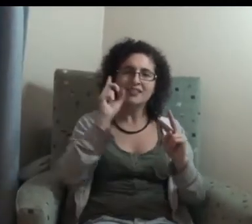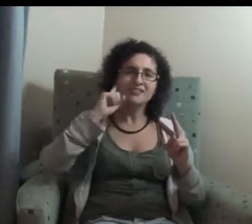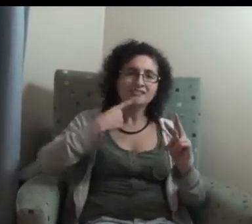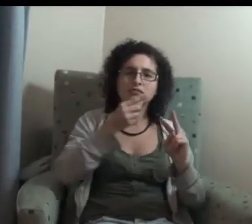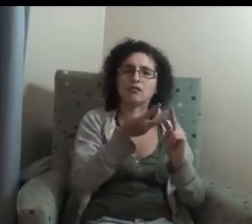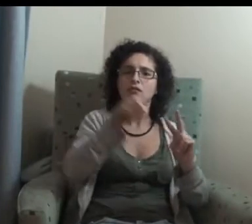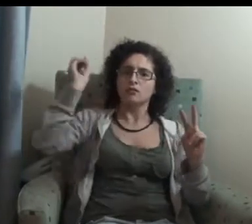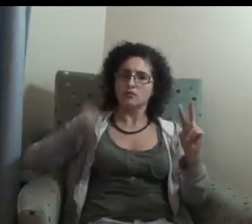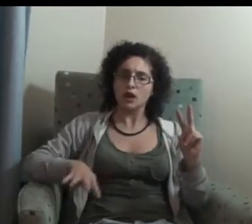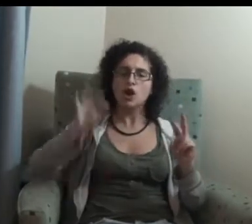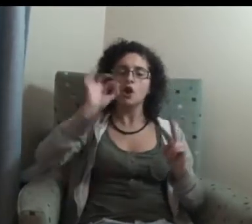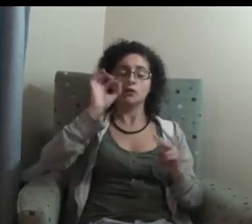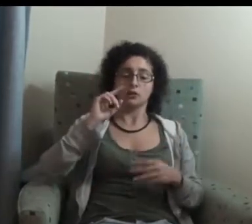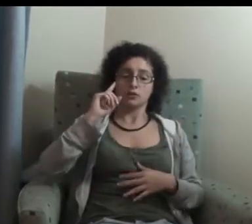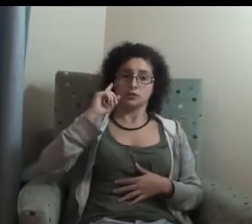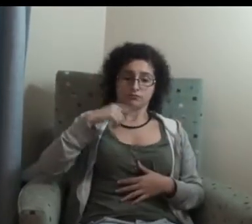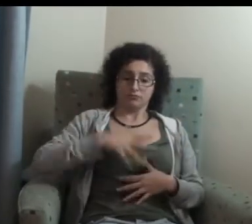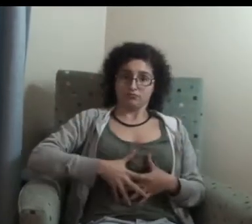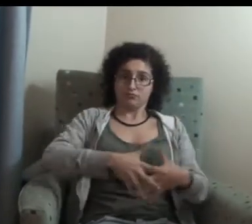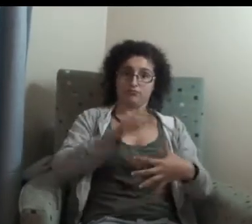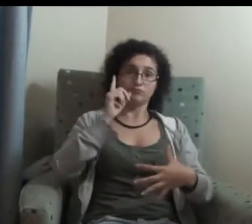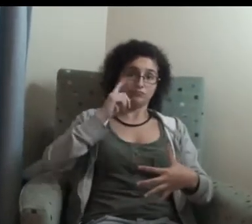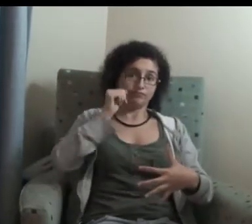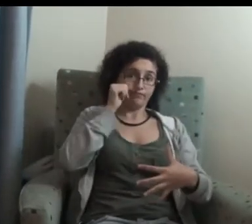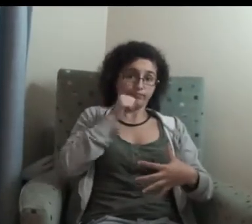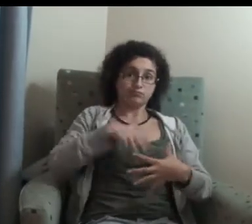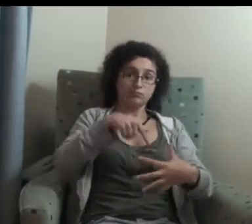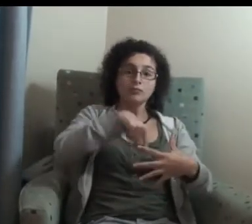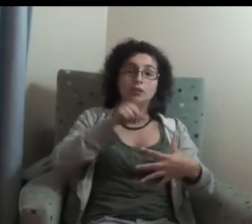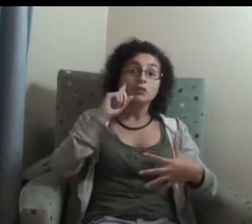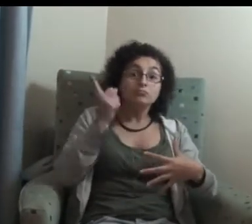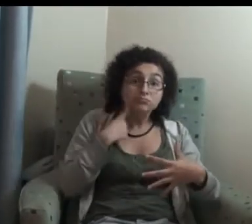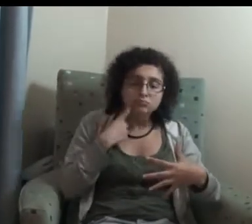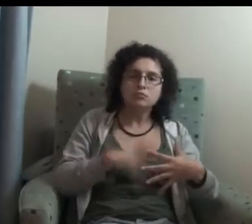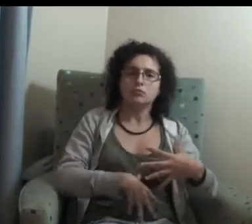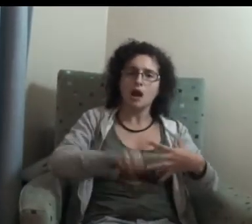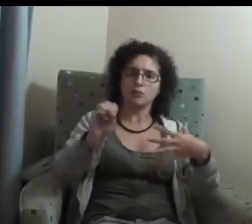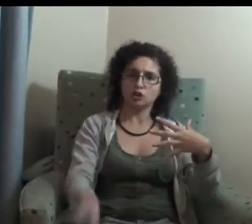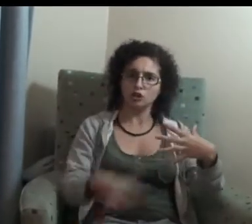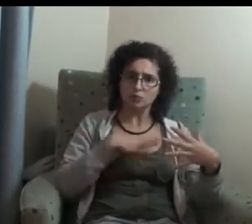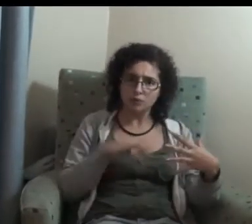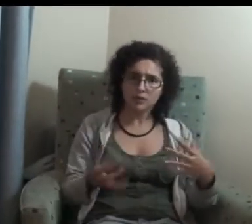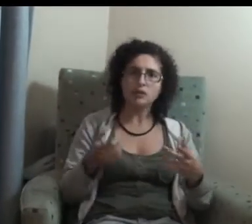A little percent with mixed freedoms. And you always get a few who don't like it, aren't you? I don't